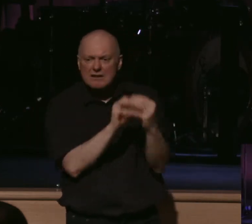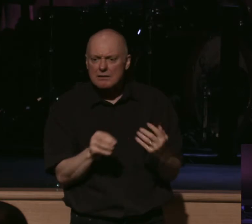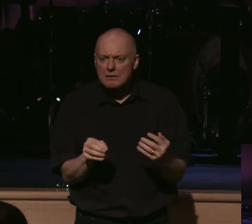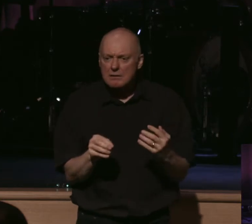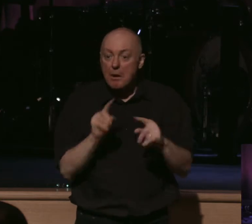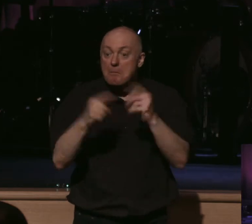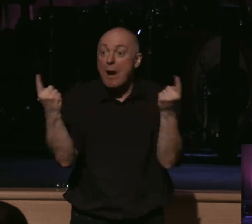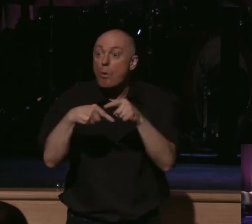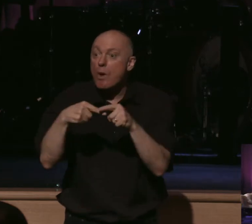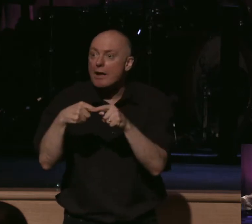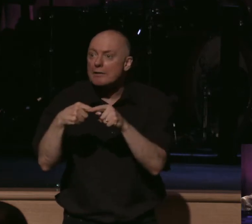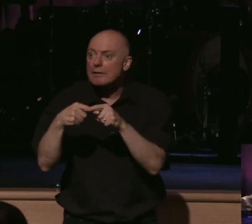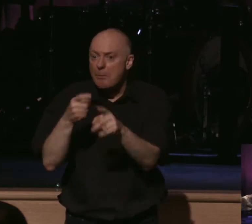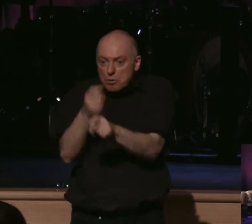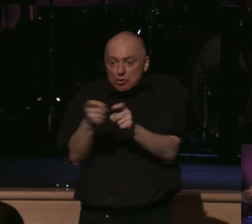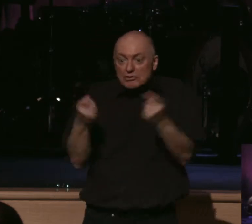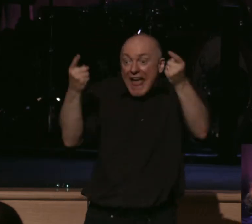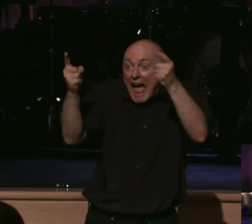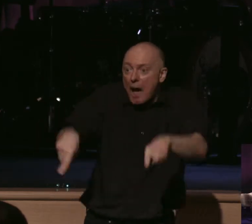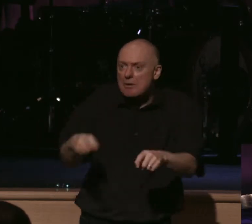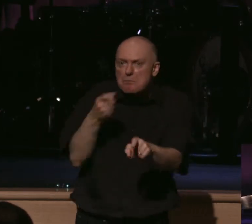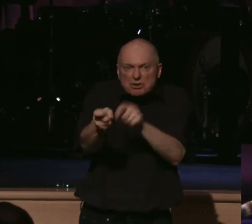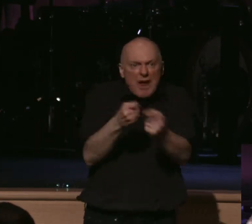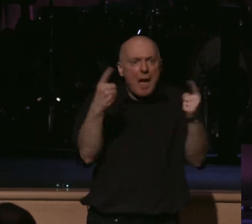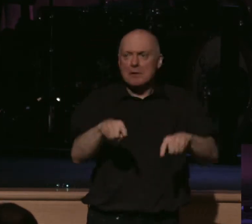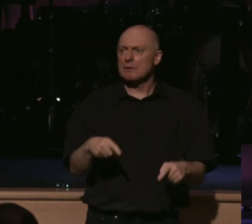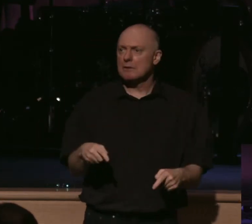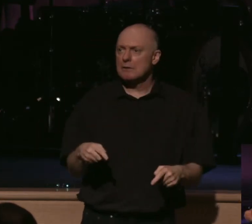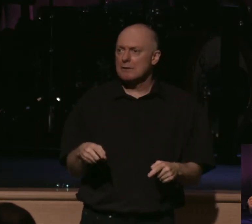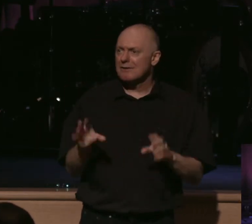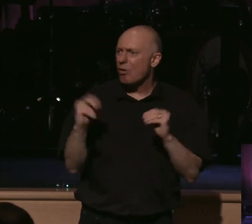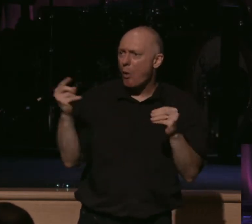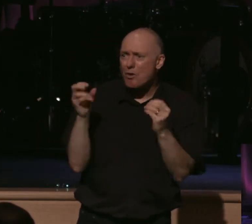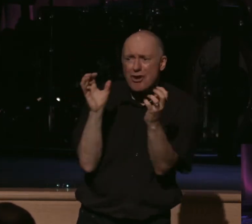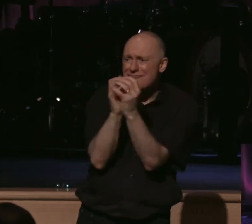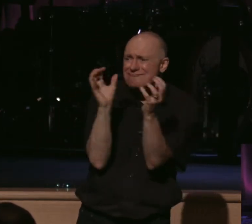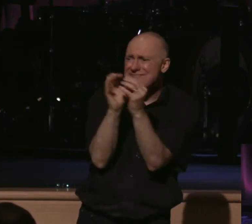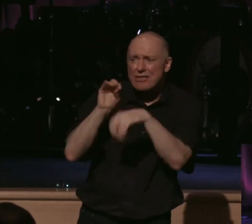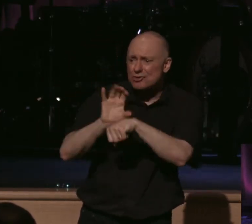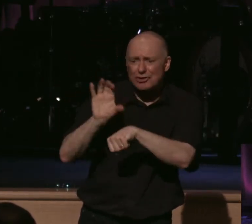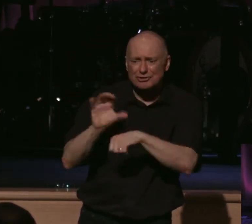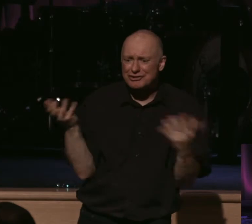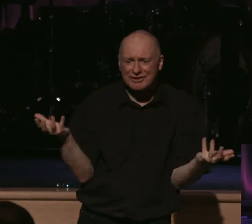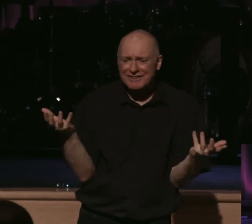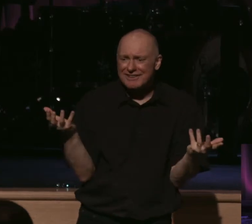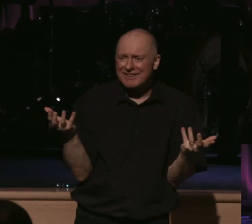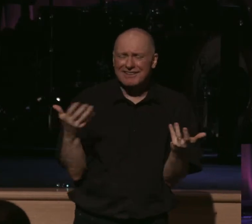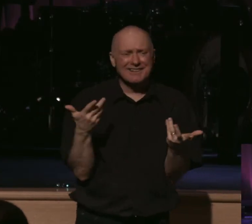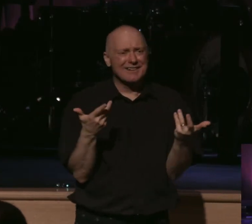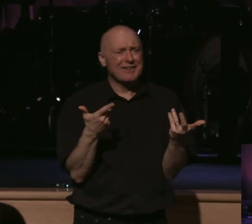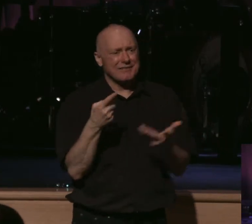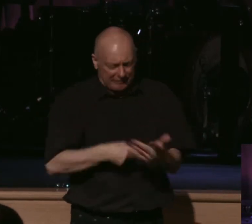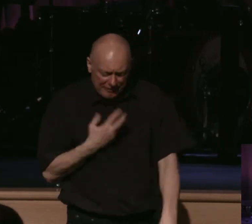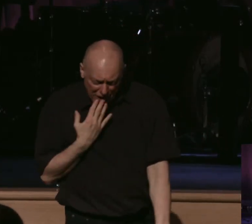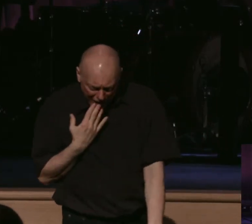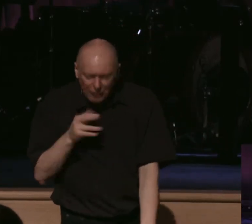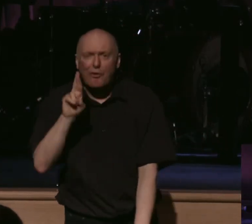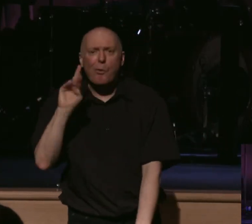comes and the cost is there and the urgency is there, there's no time to fight with each other over the color of the carpet in the